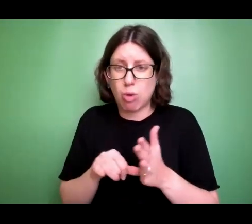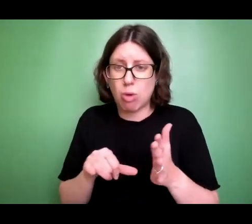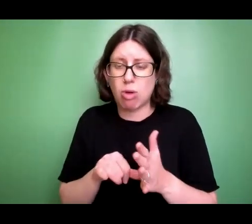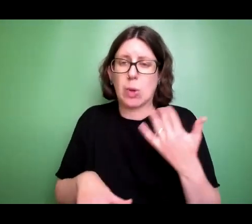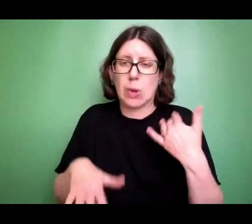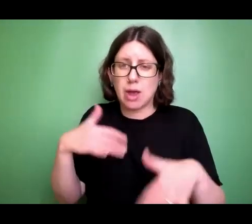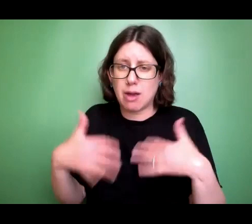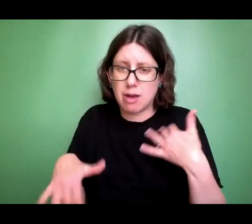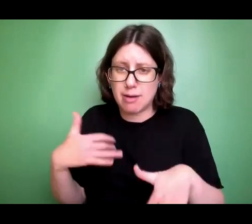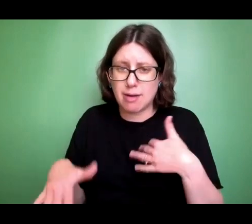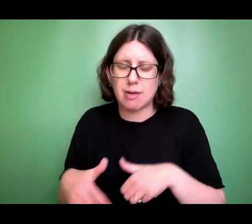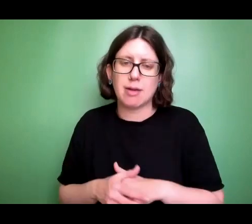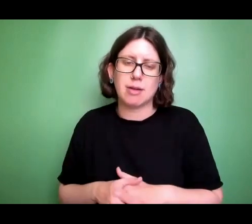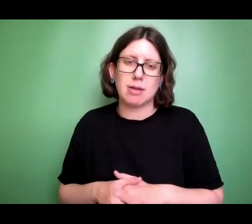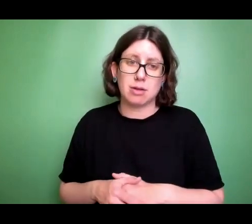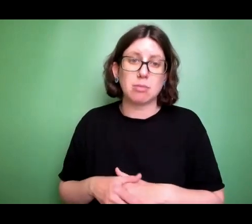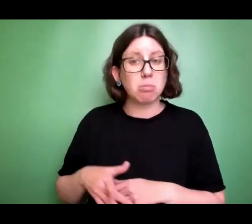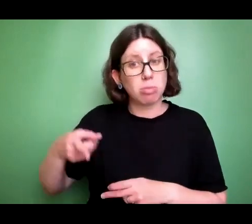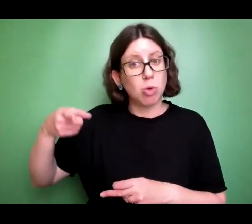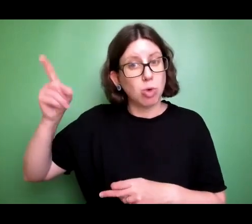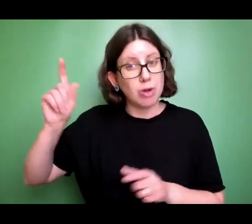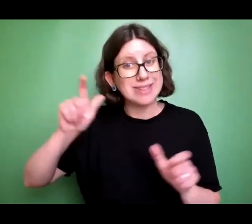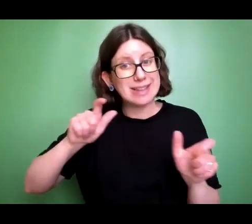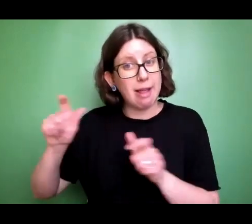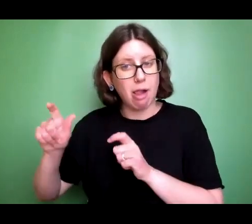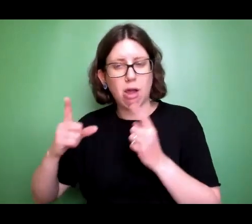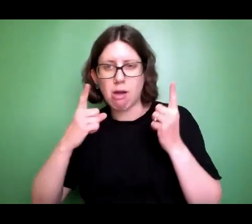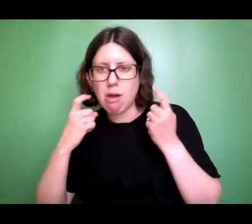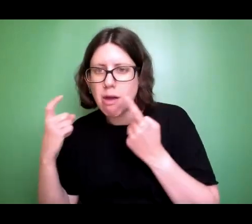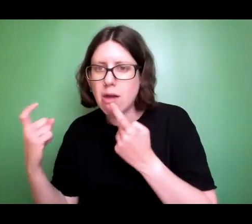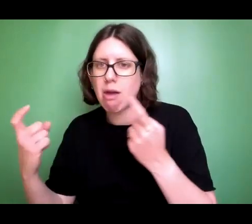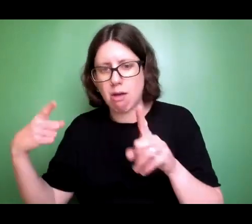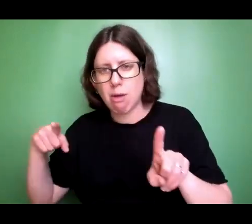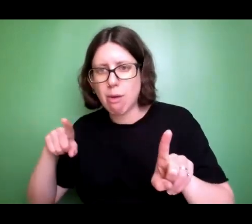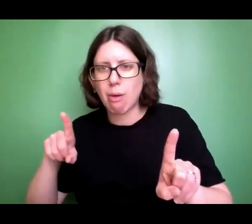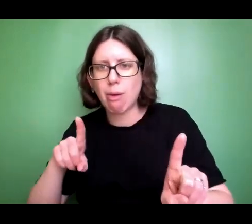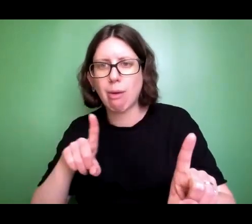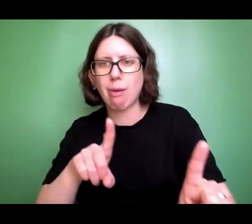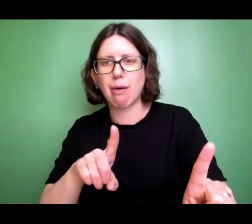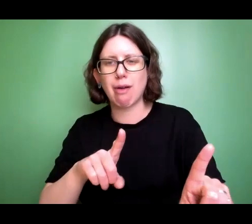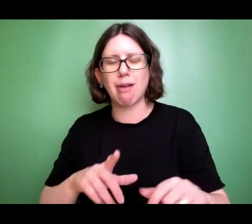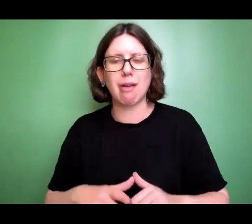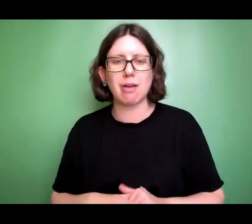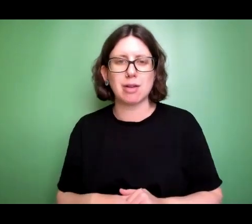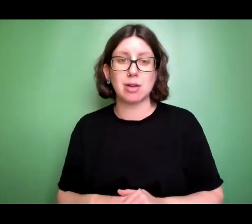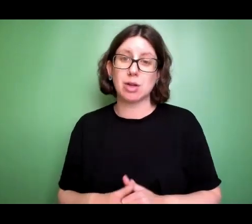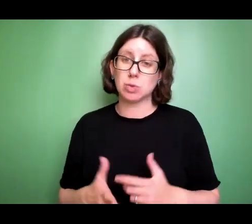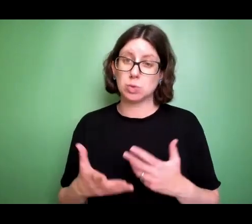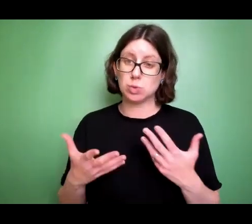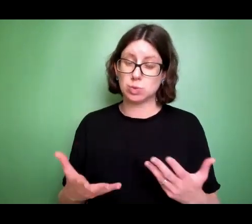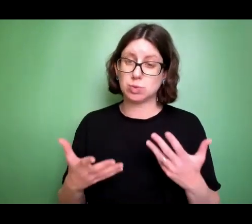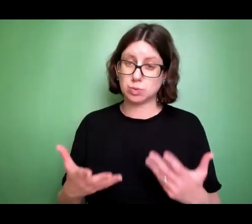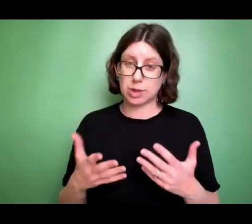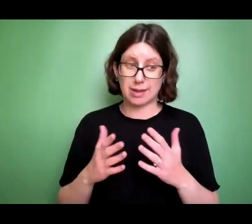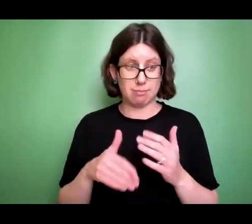God's also pursuing you. And what we're going to do today at the end of the service, we're going to offer a time of prayer. And what a great way